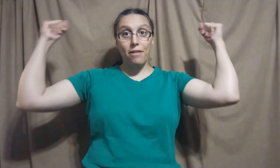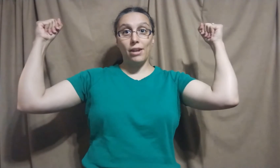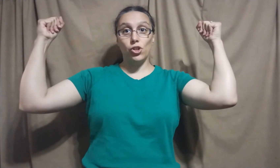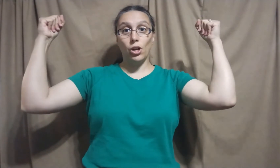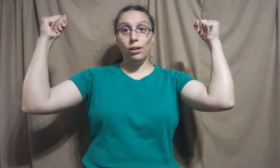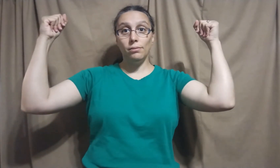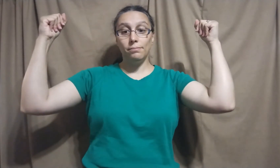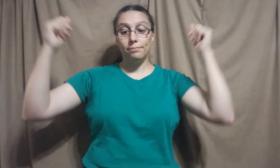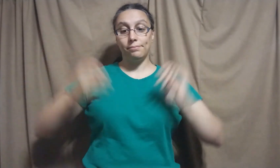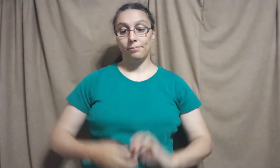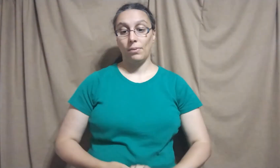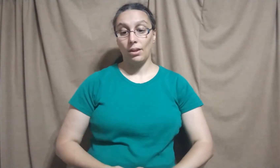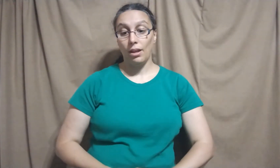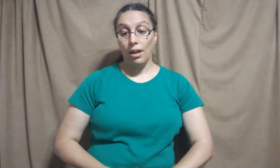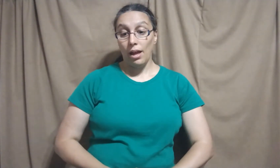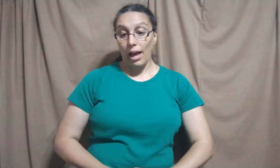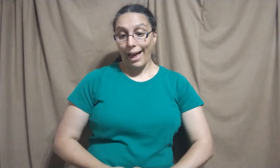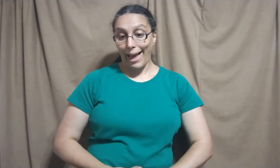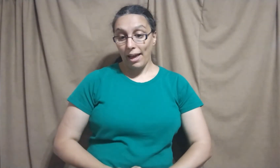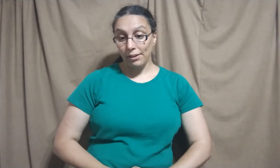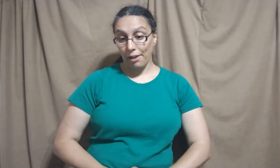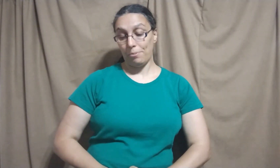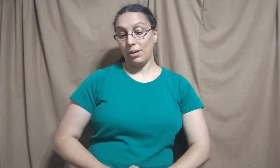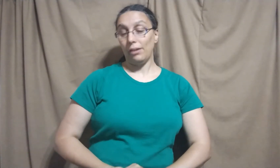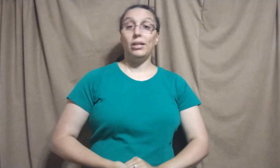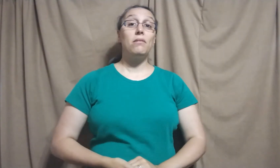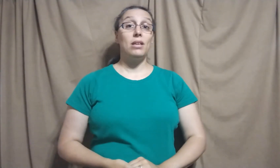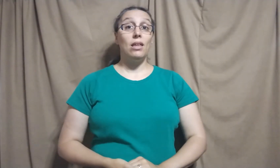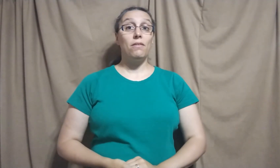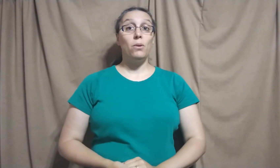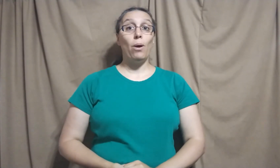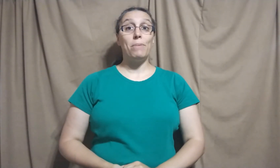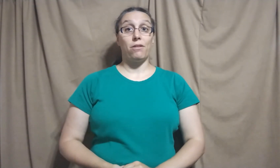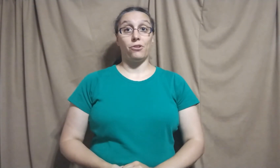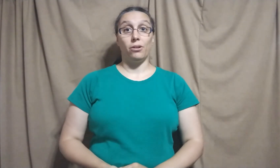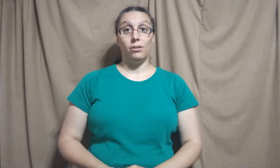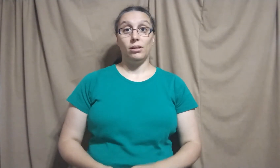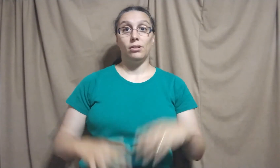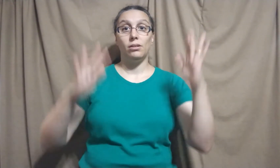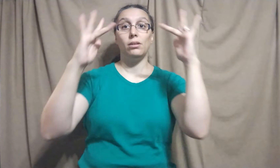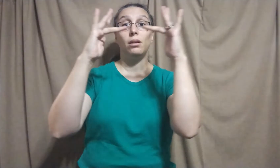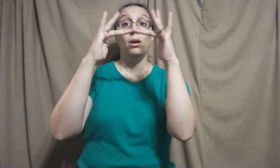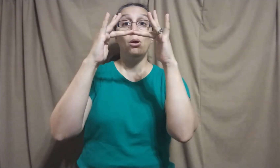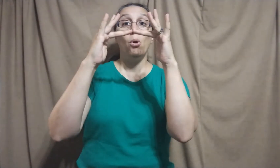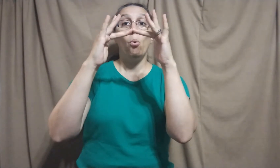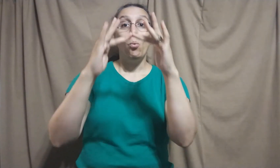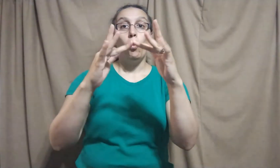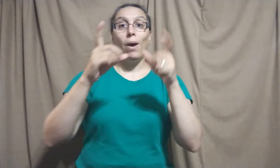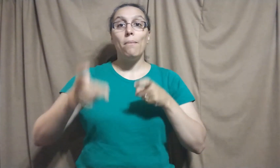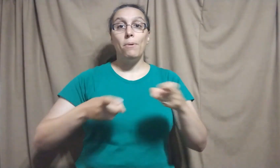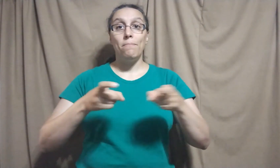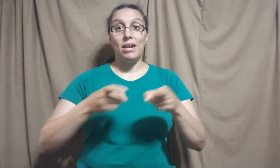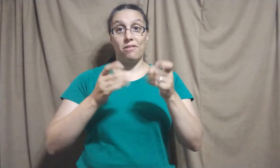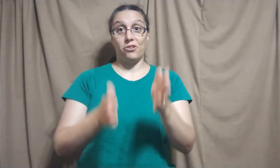Seneschal. And last but not least is the Web Minister. Web Minister.